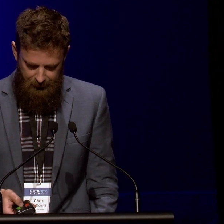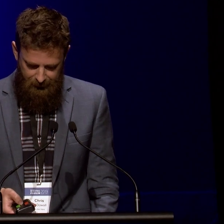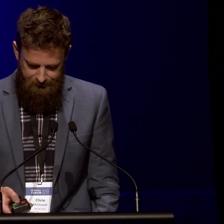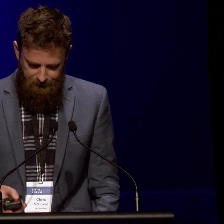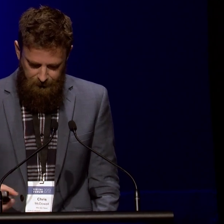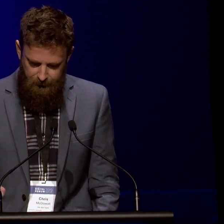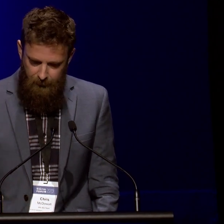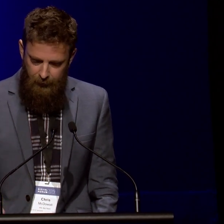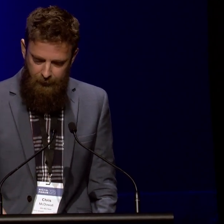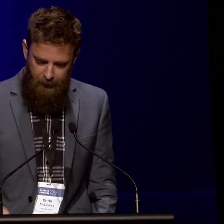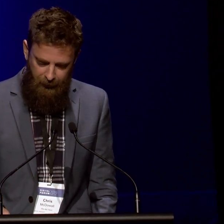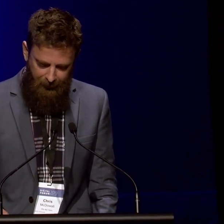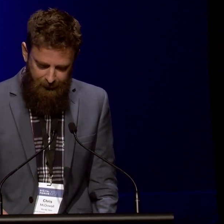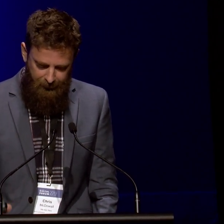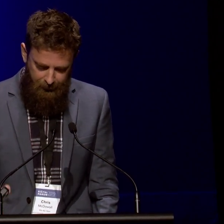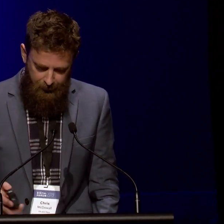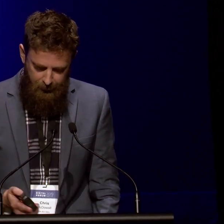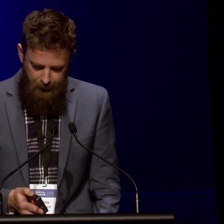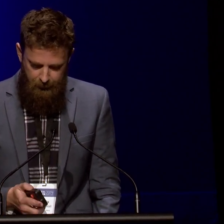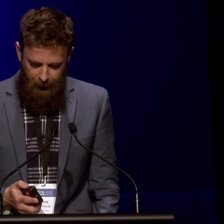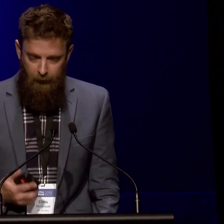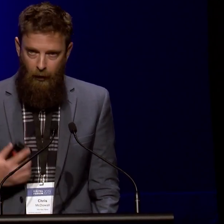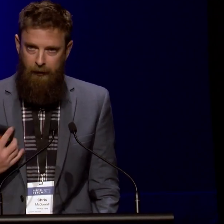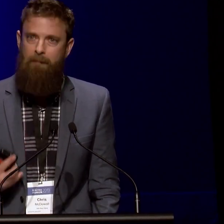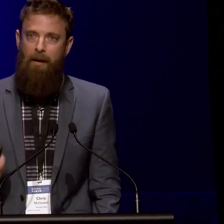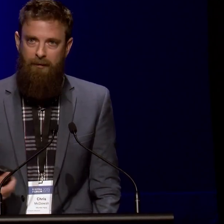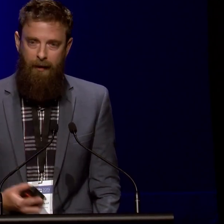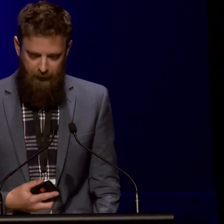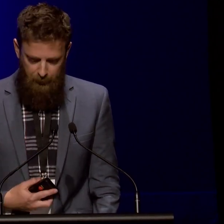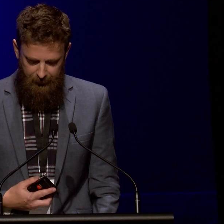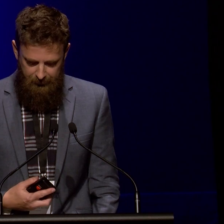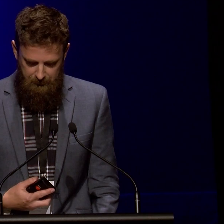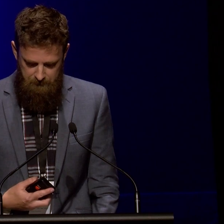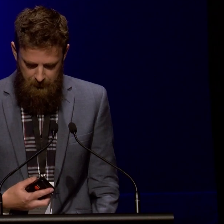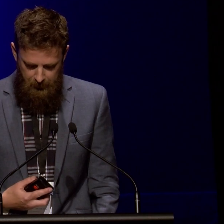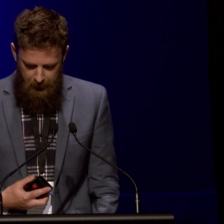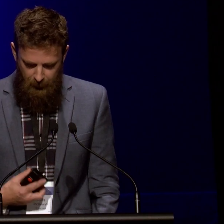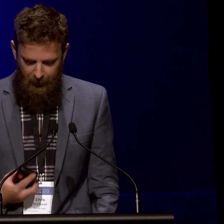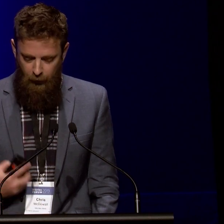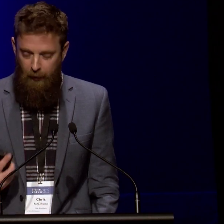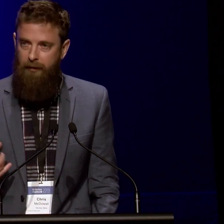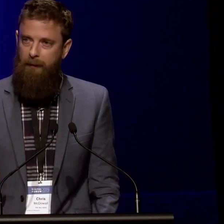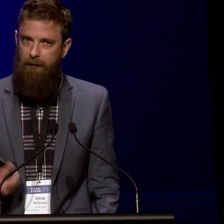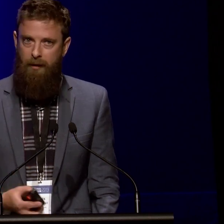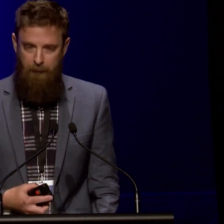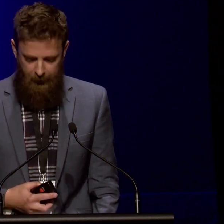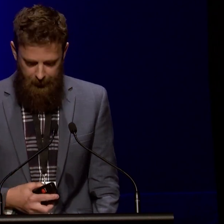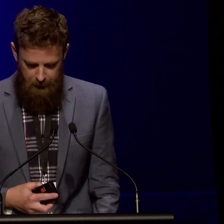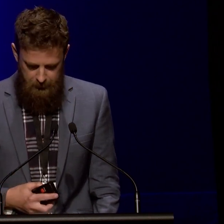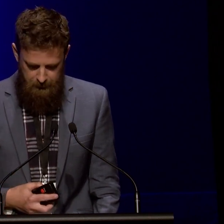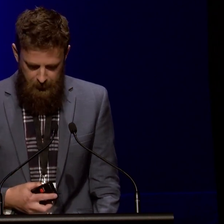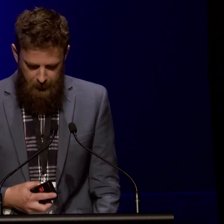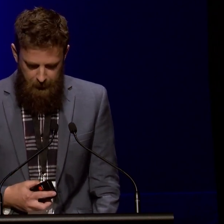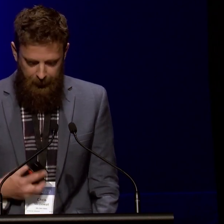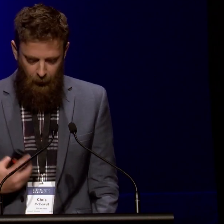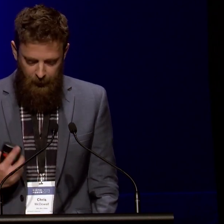technologies. There are things that only maps can express, that we have no other means to communicate.